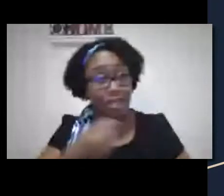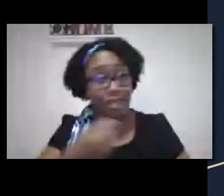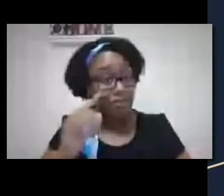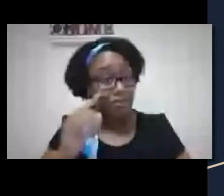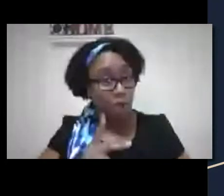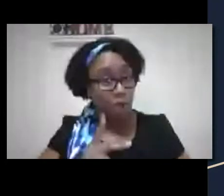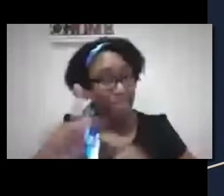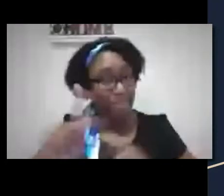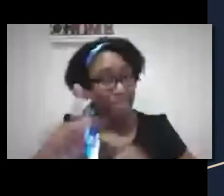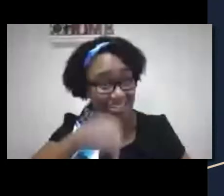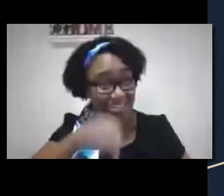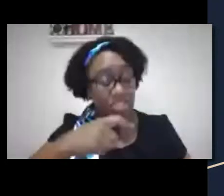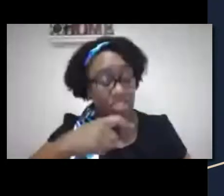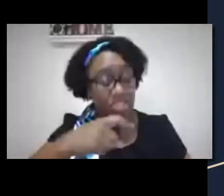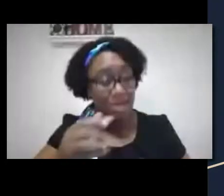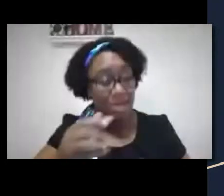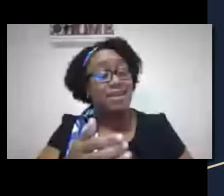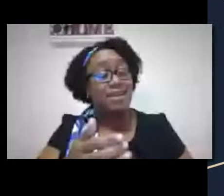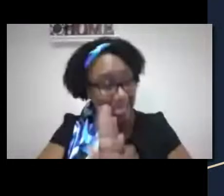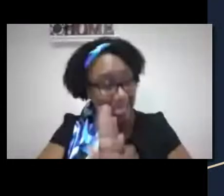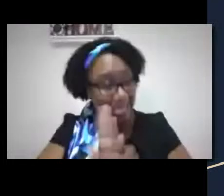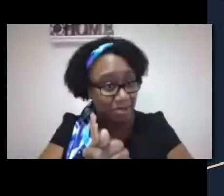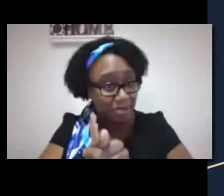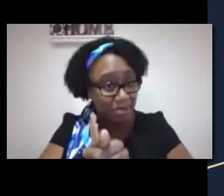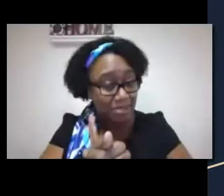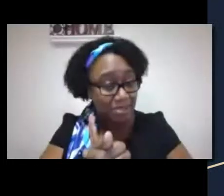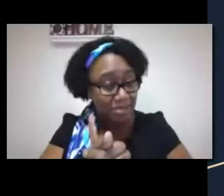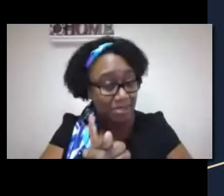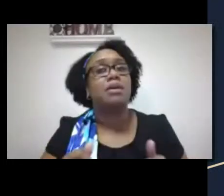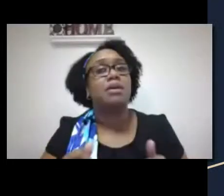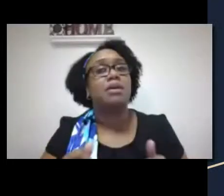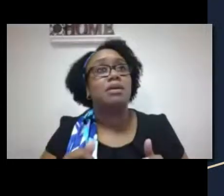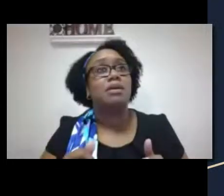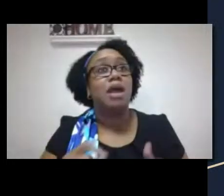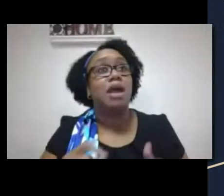Parents look up to the audiologist as the expert.